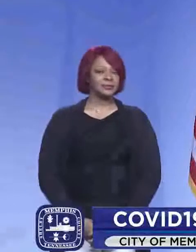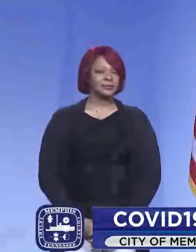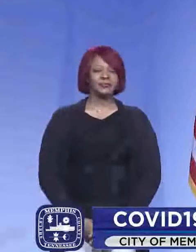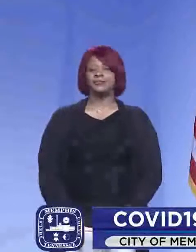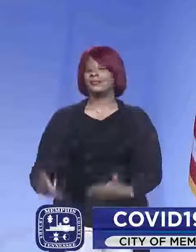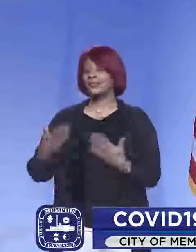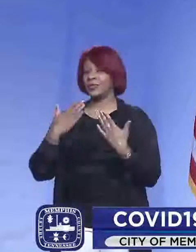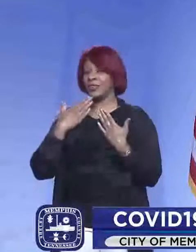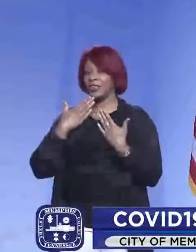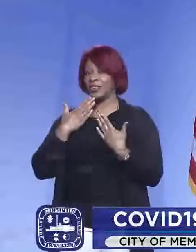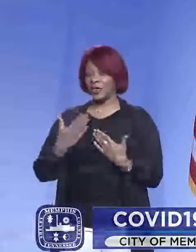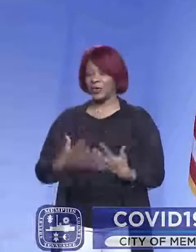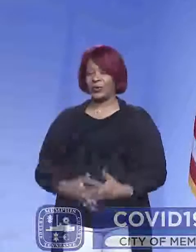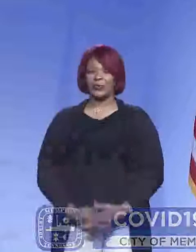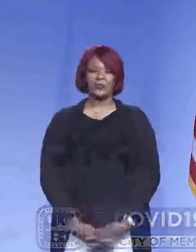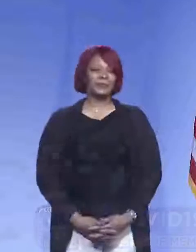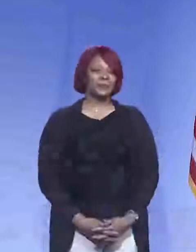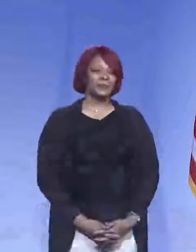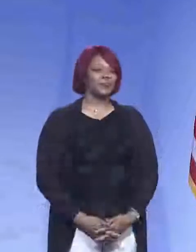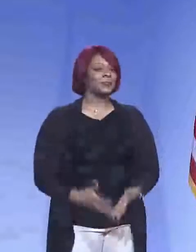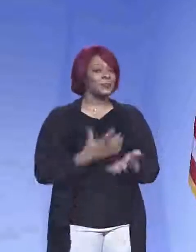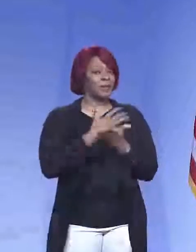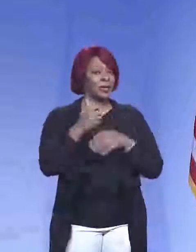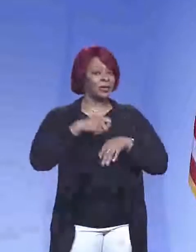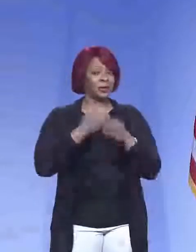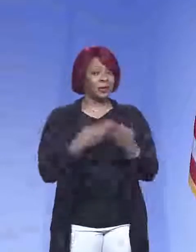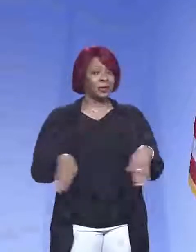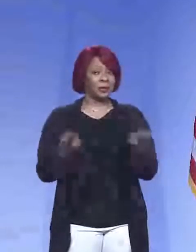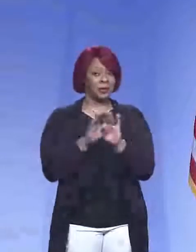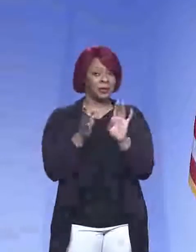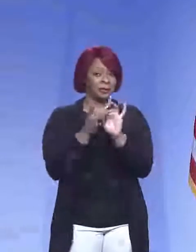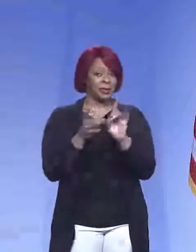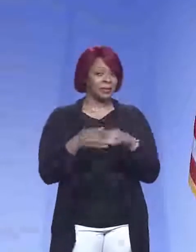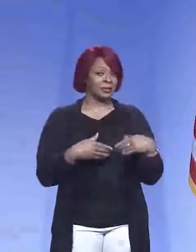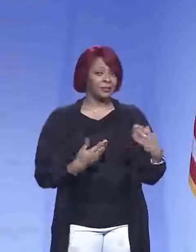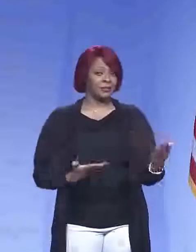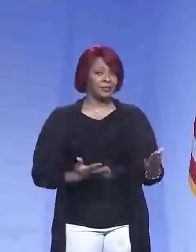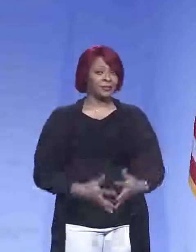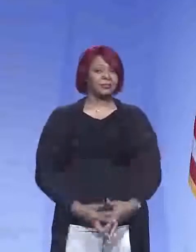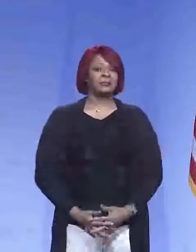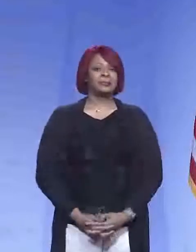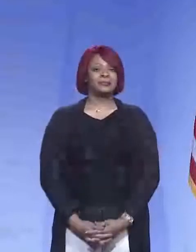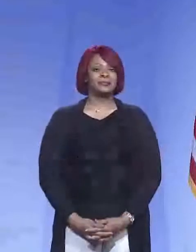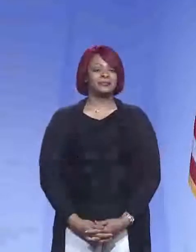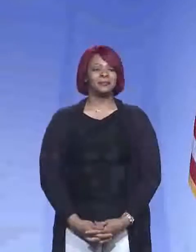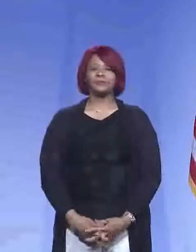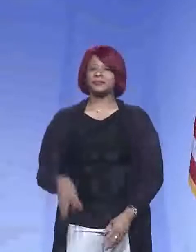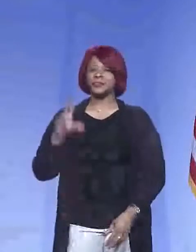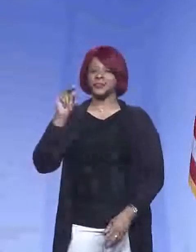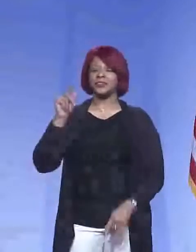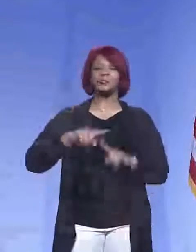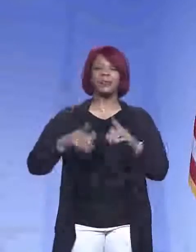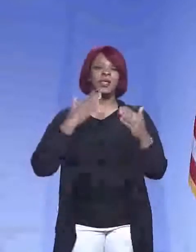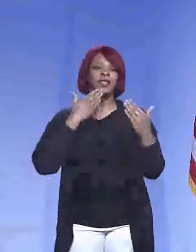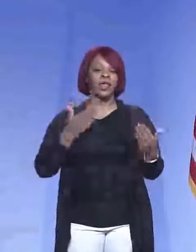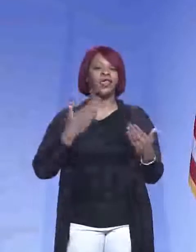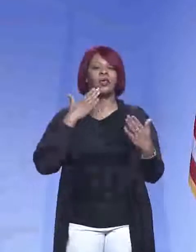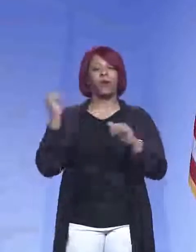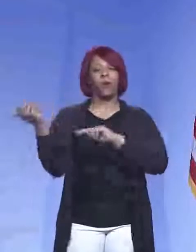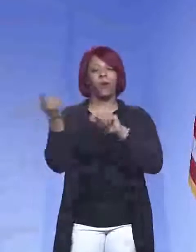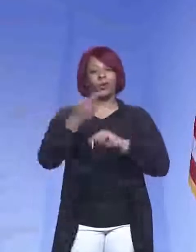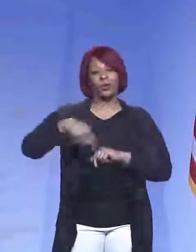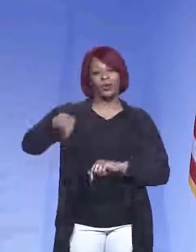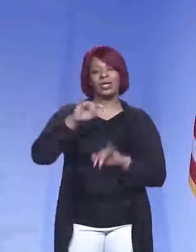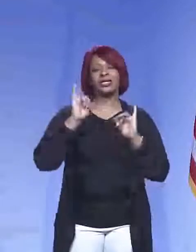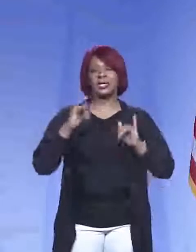Thank you. You're out of time. Are there any closing messages from any panels? No, but thank you. Thank you to all of you.